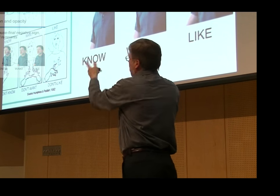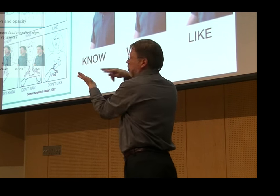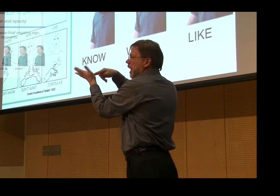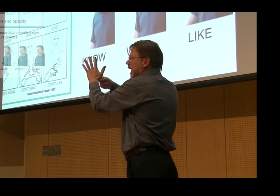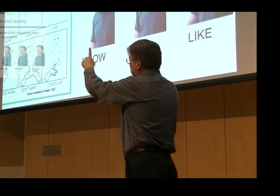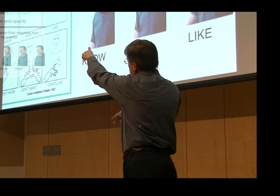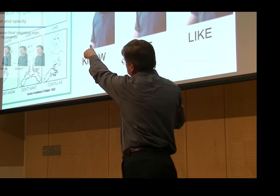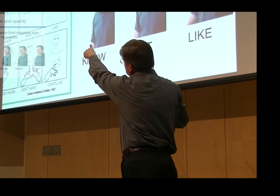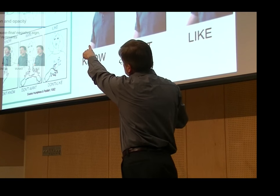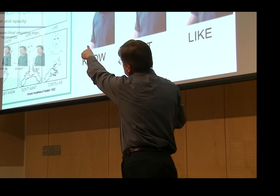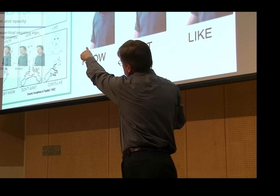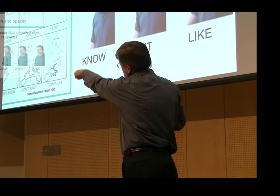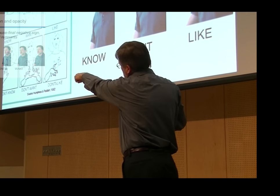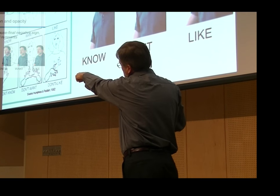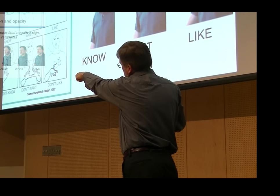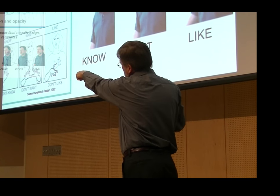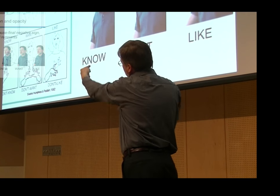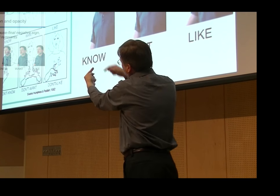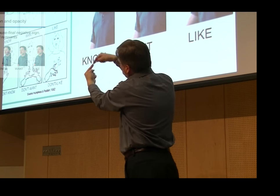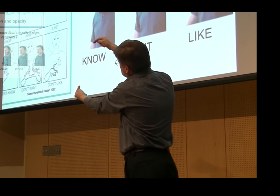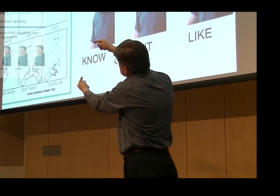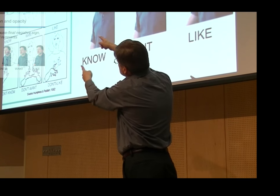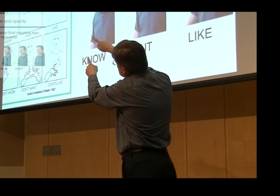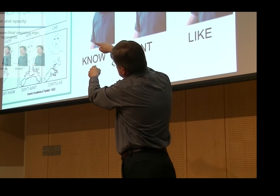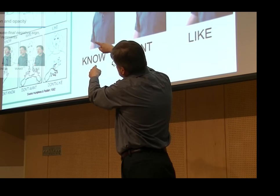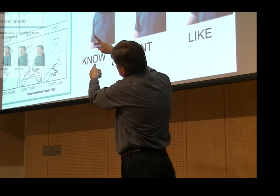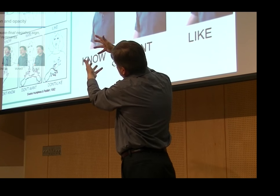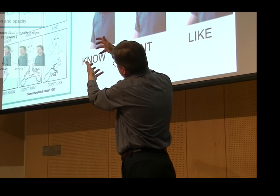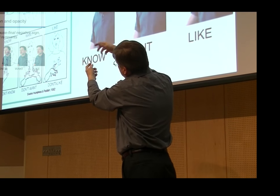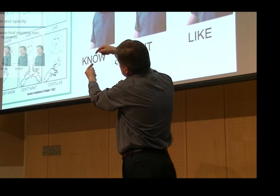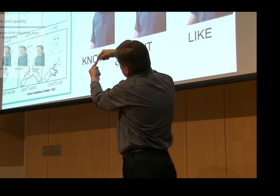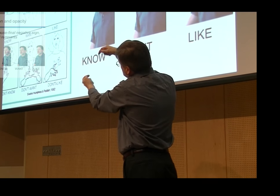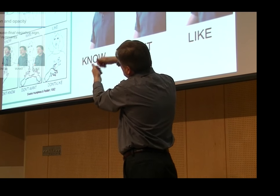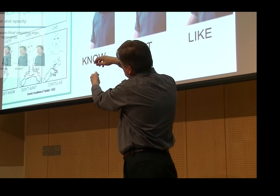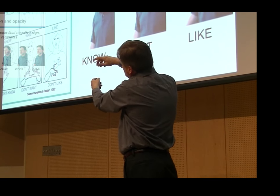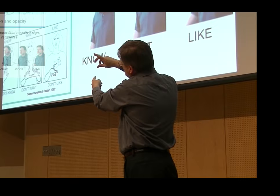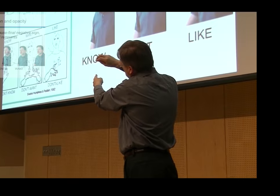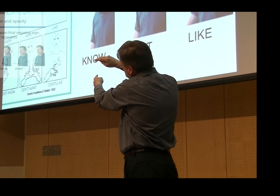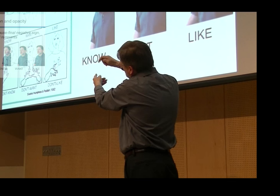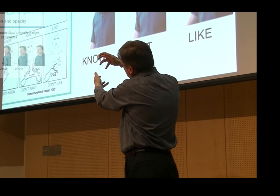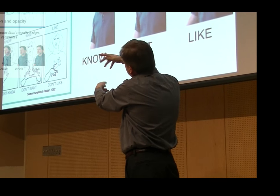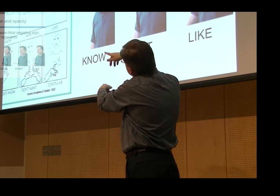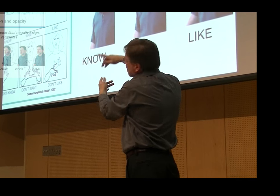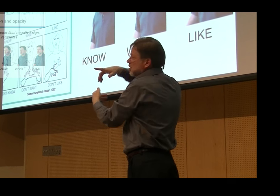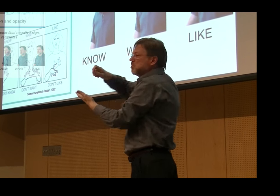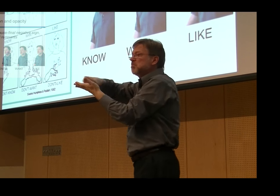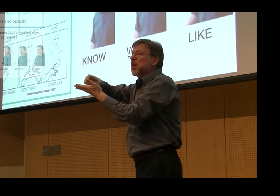They're relics of that era. Again, I'm going to show you the filmed reenactment of each of these forms,